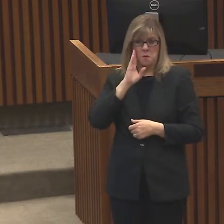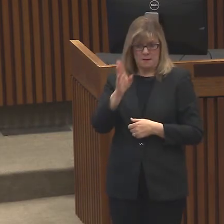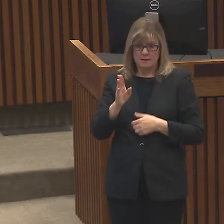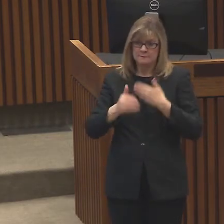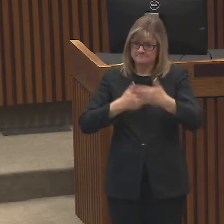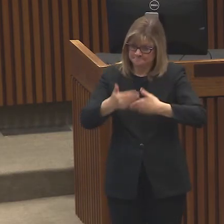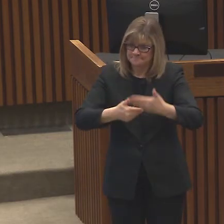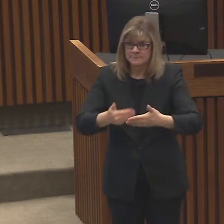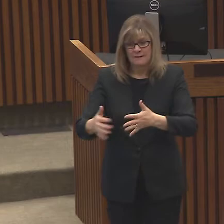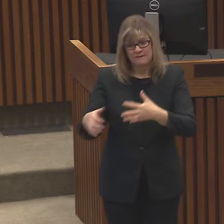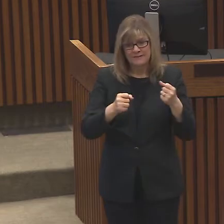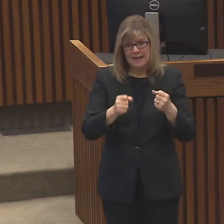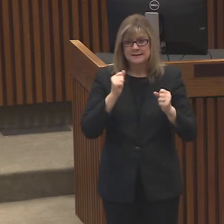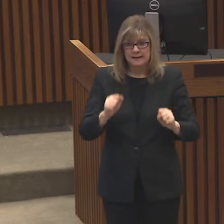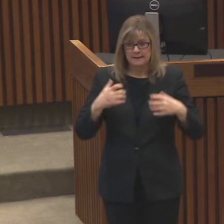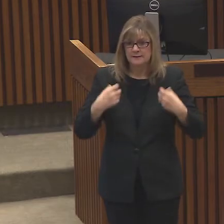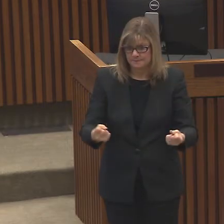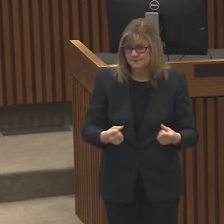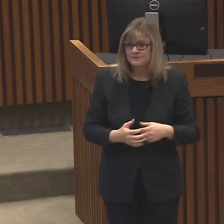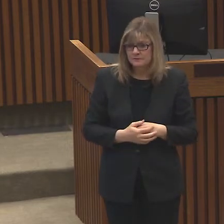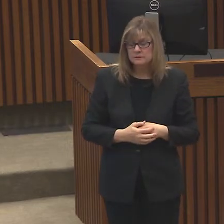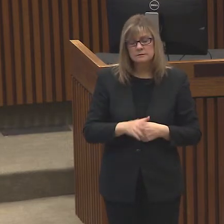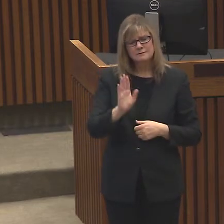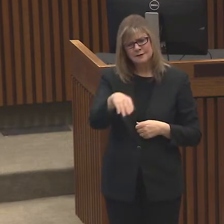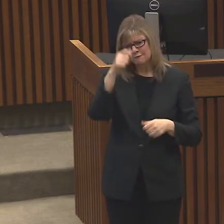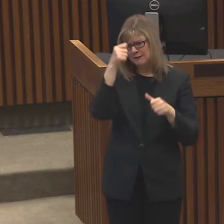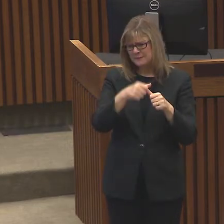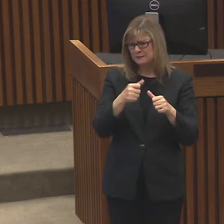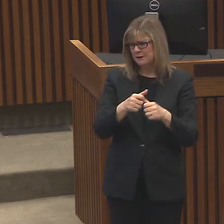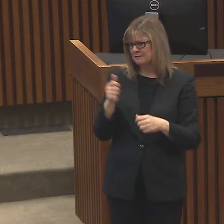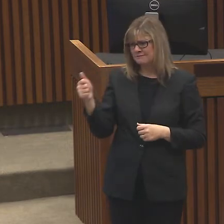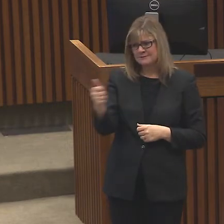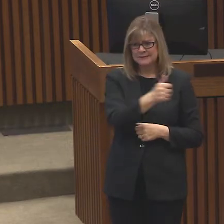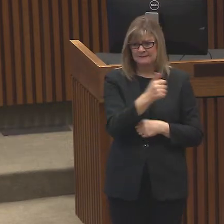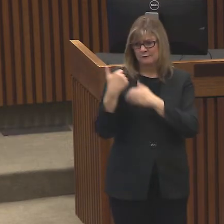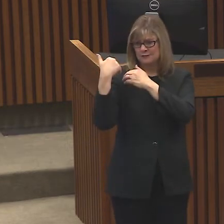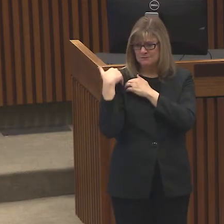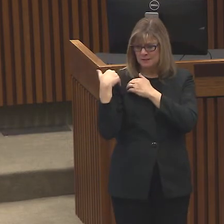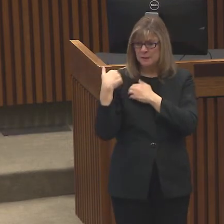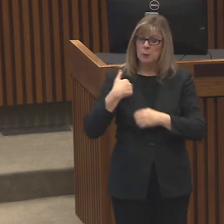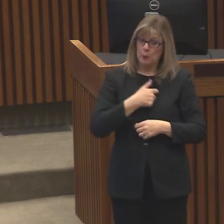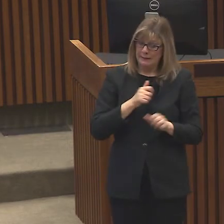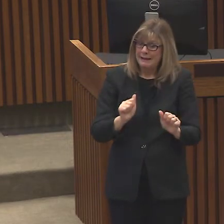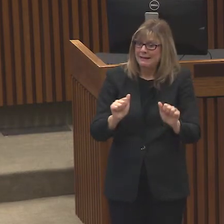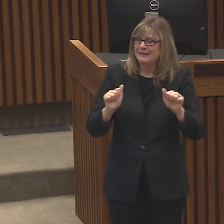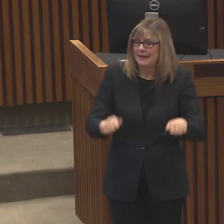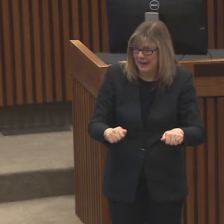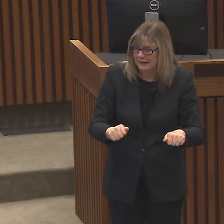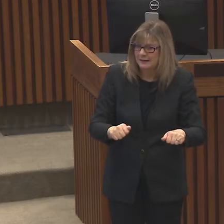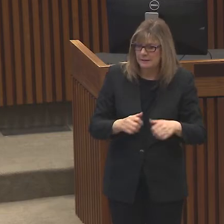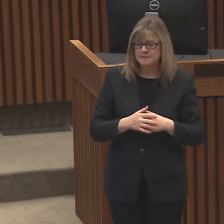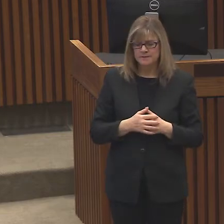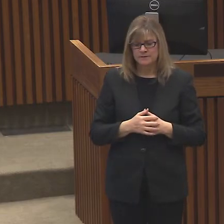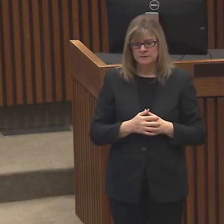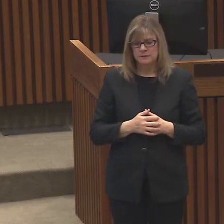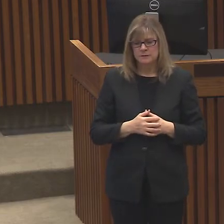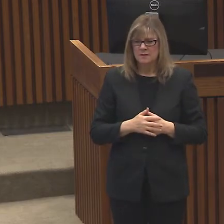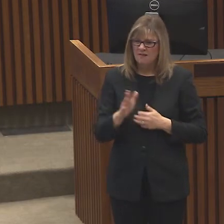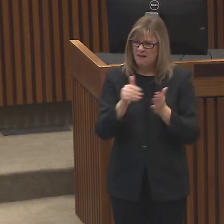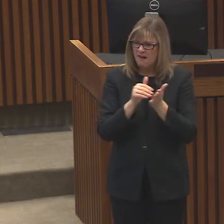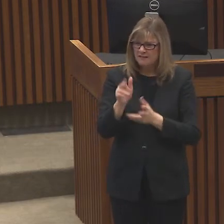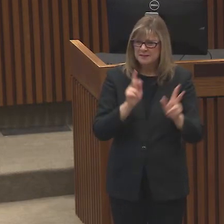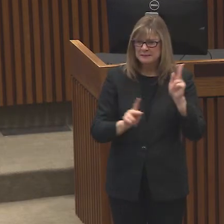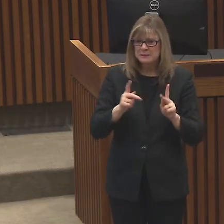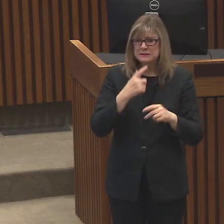So remember, it's a responsibility and it's something we can do. We always, many times in things like this, people say